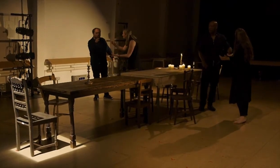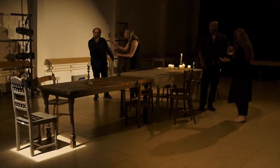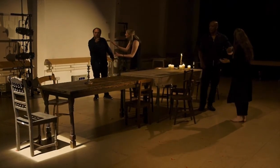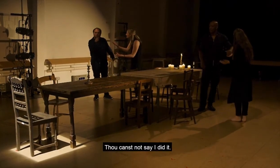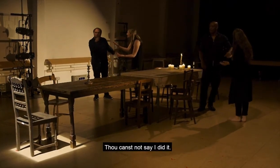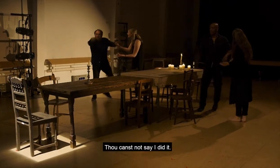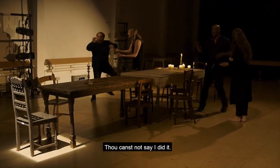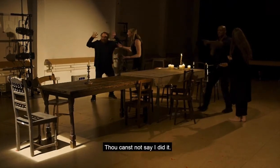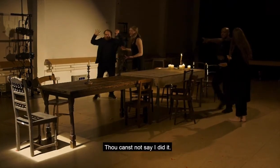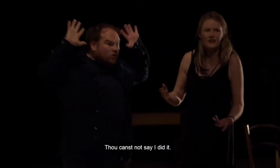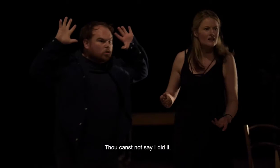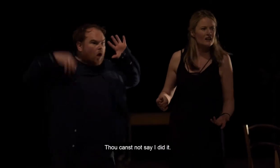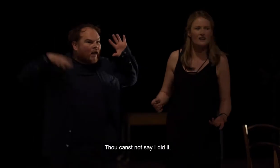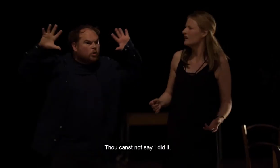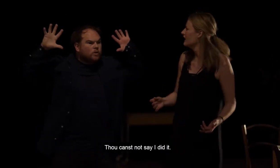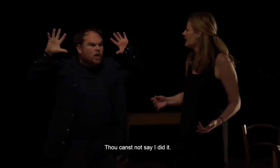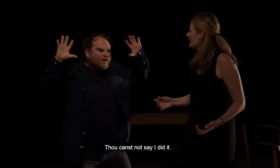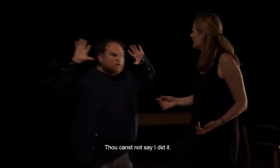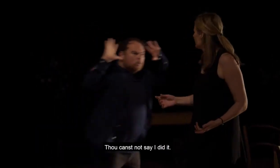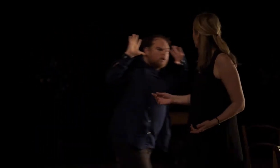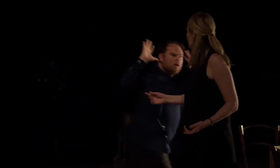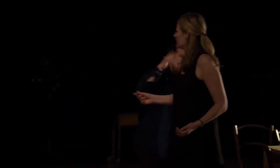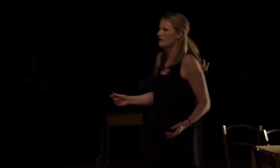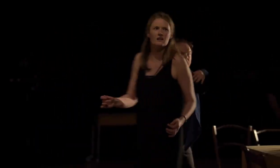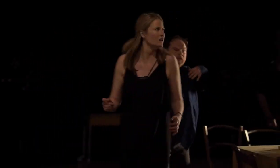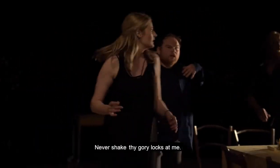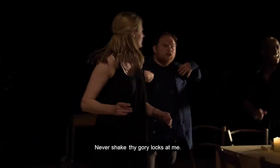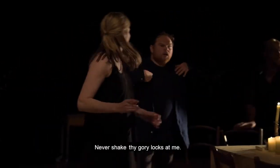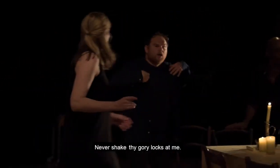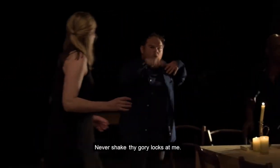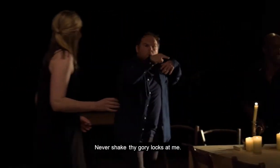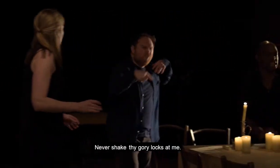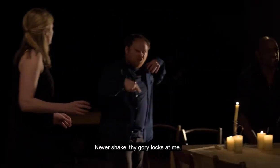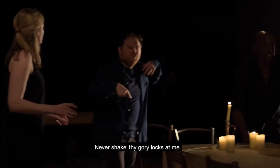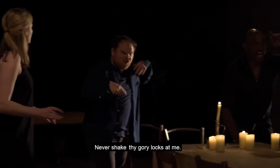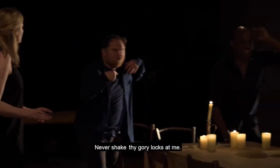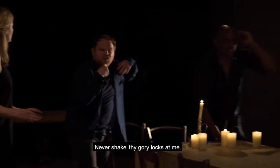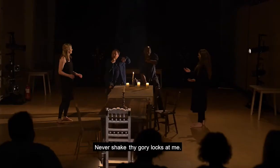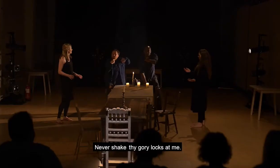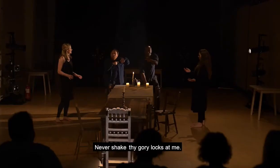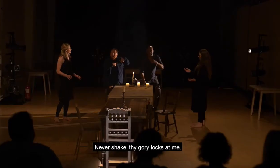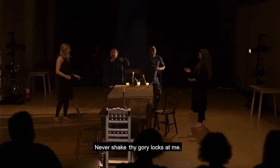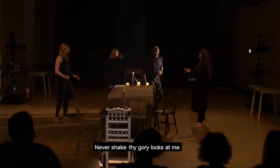Now, canst thou say I did it? Never shake thy gory locks at me.